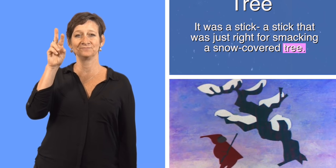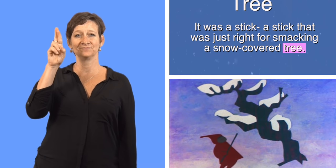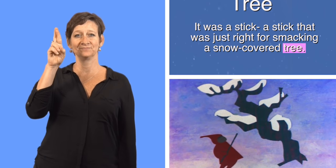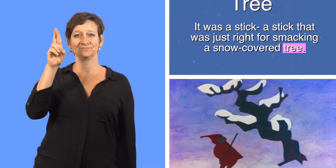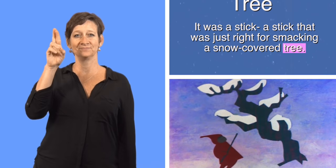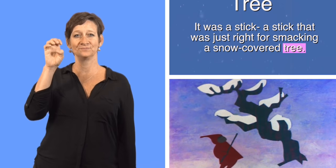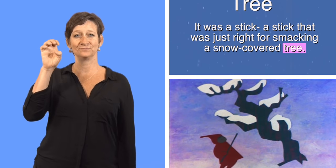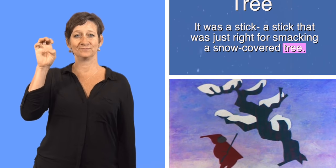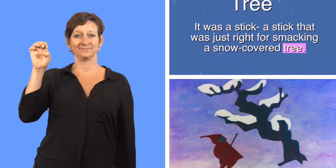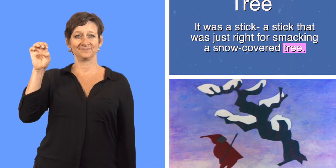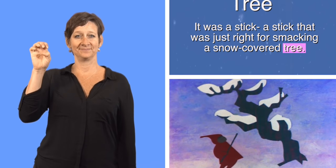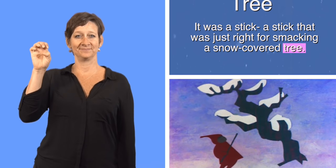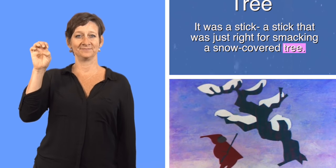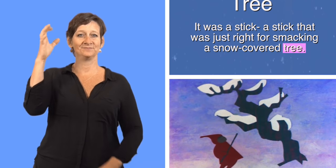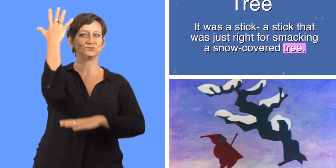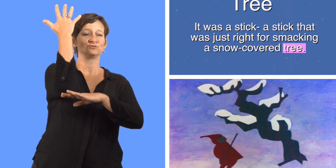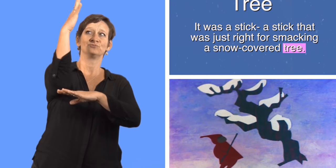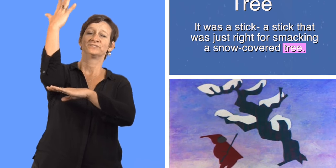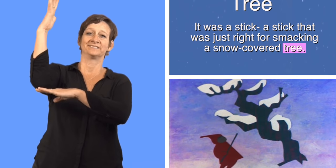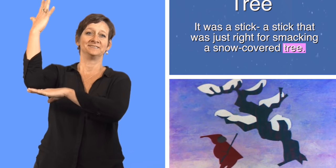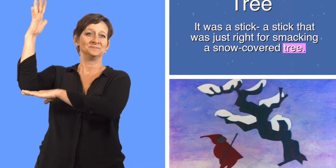Tree, tree